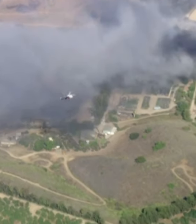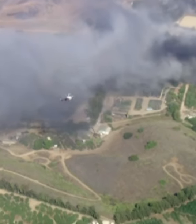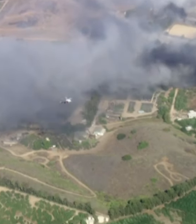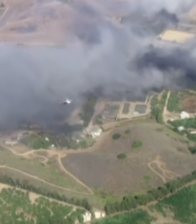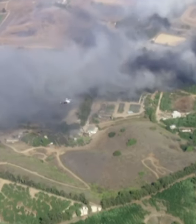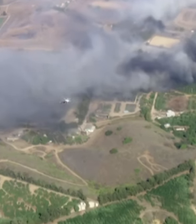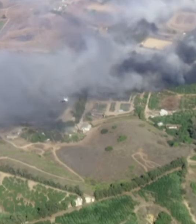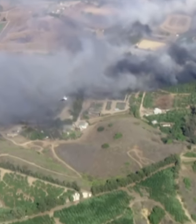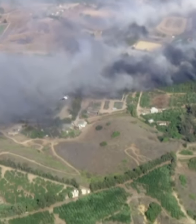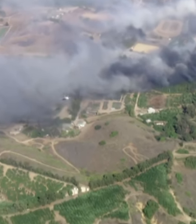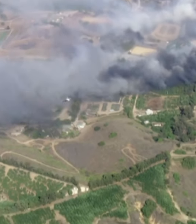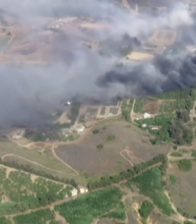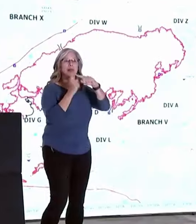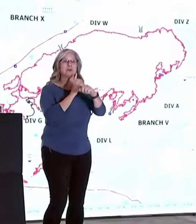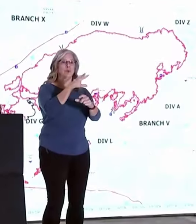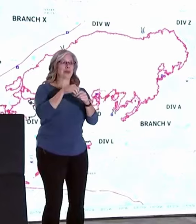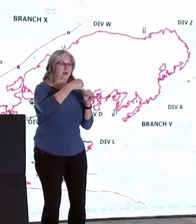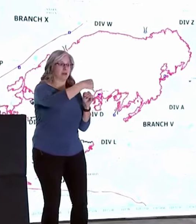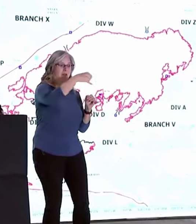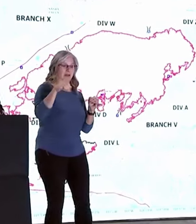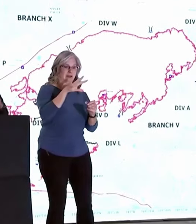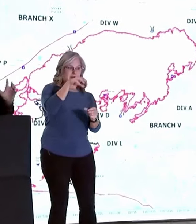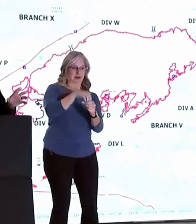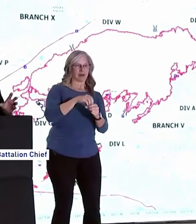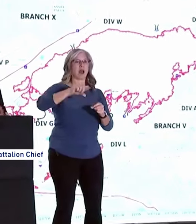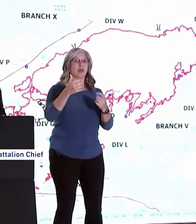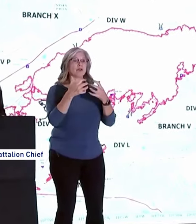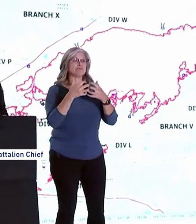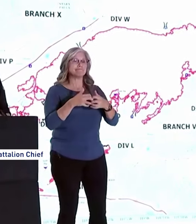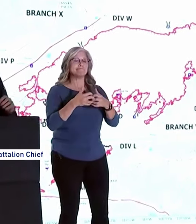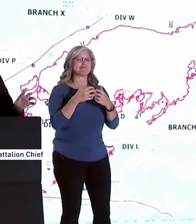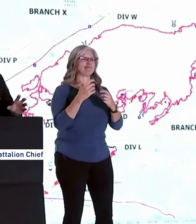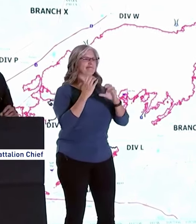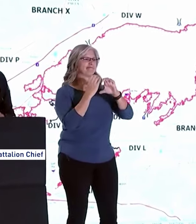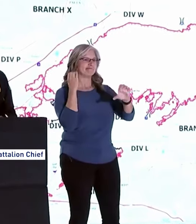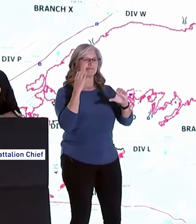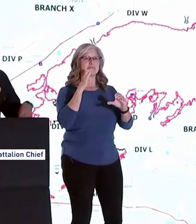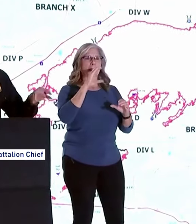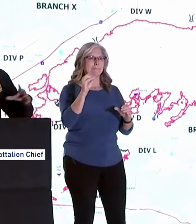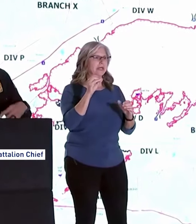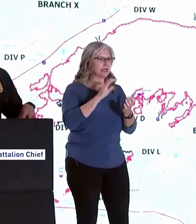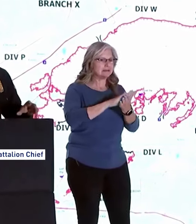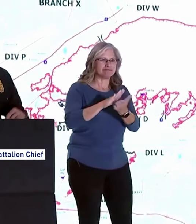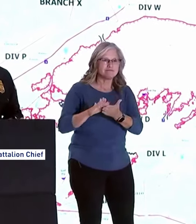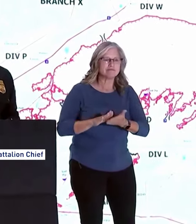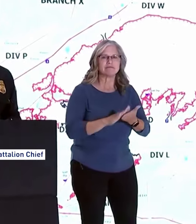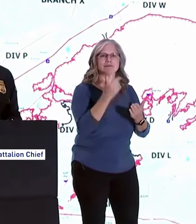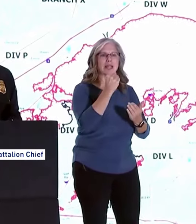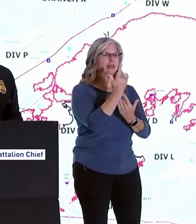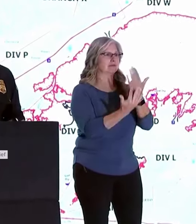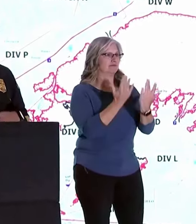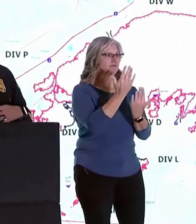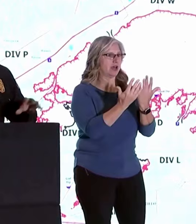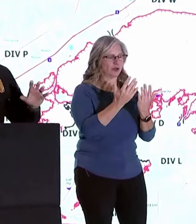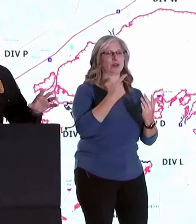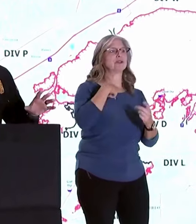on protecting lives and property. We had engine companies actively mopping up all the damaged structures and any brush around the structures that weren't